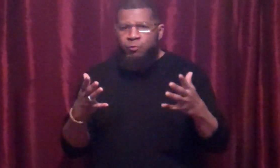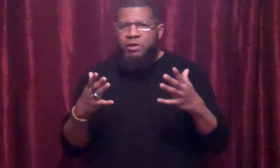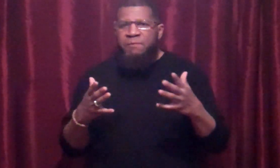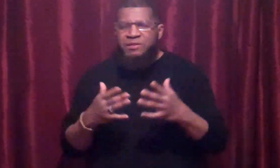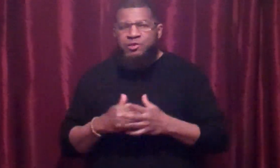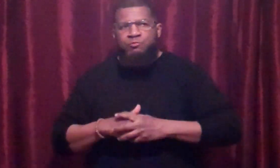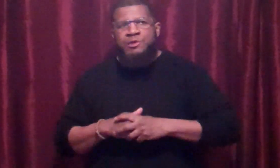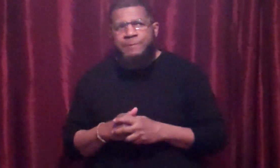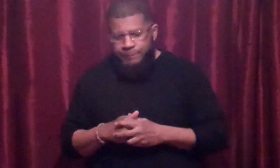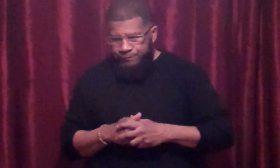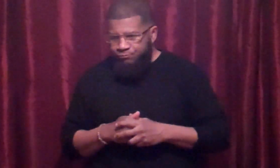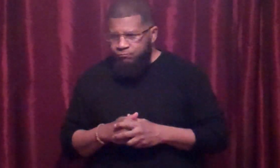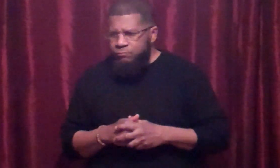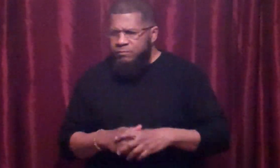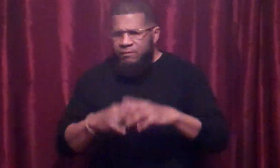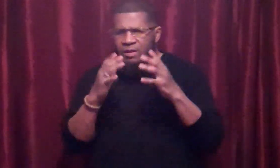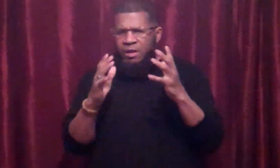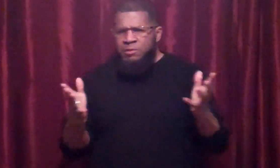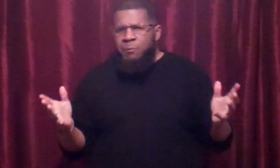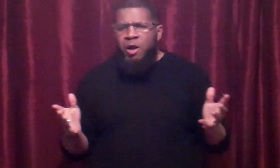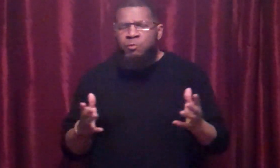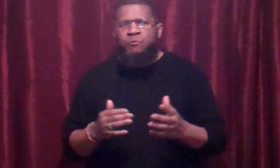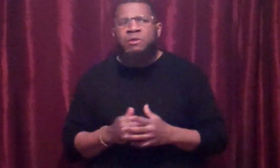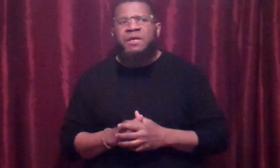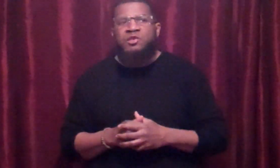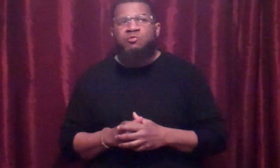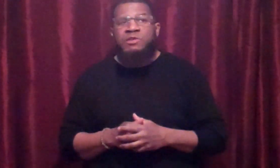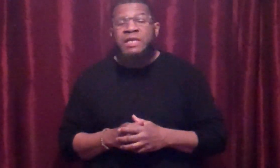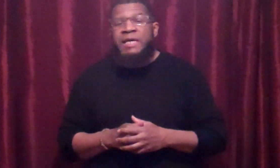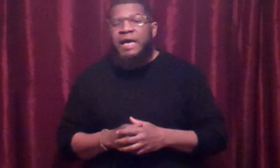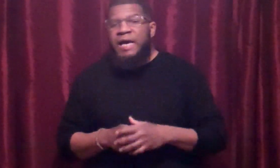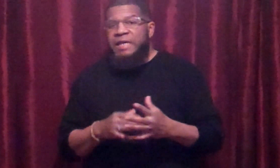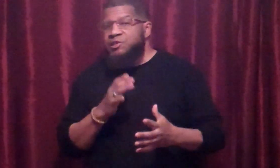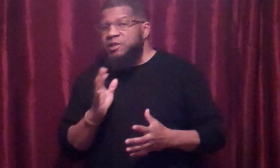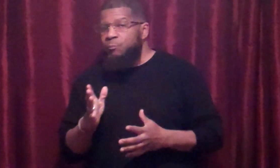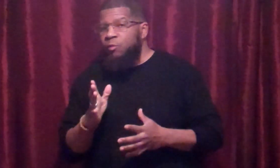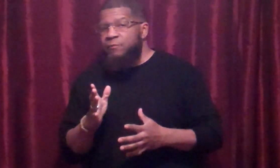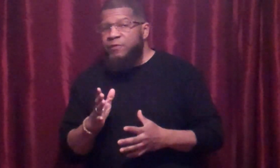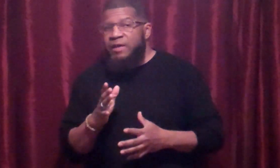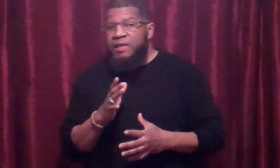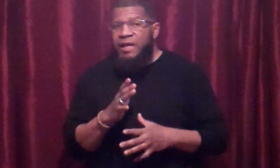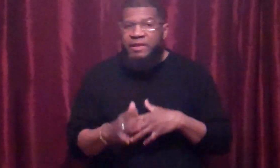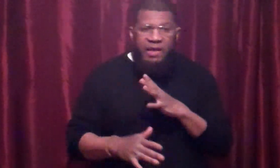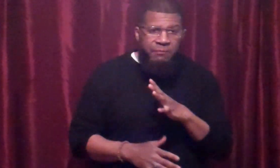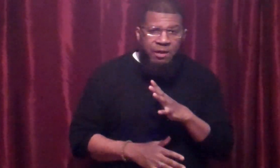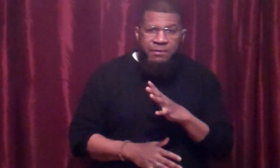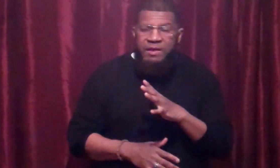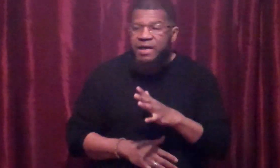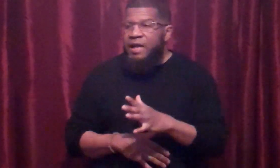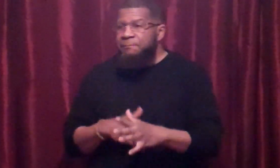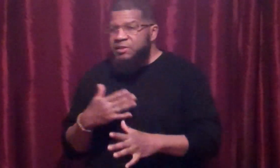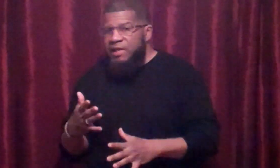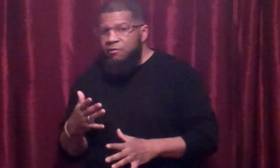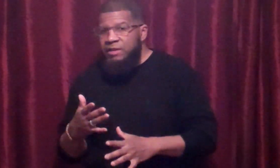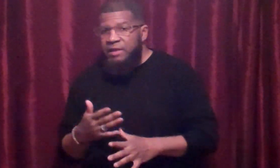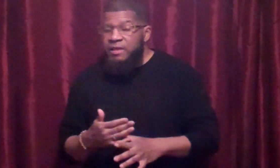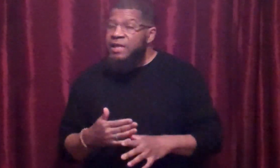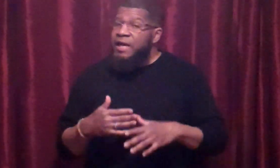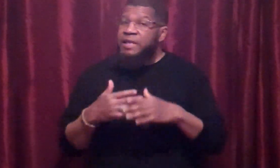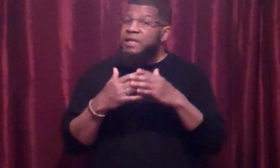one of my students, sparring with one of my students, and I slipped one thing, and I came up, and I miscalculated, and he